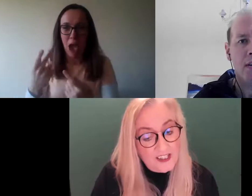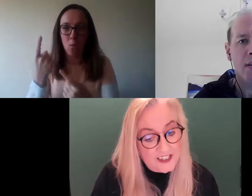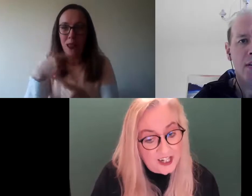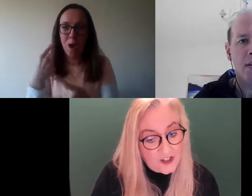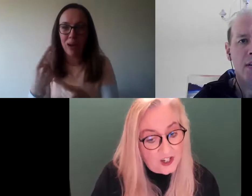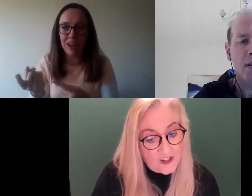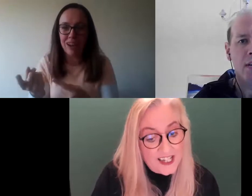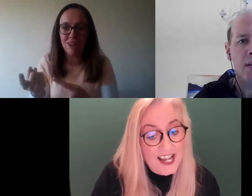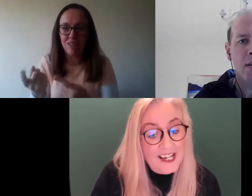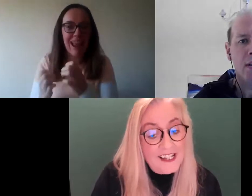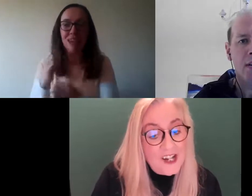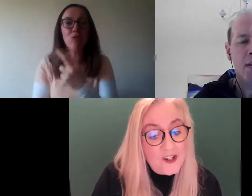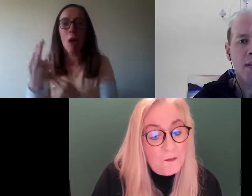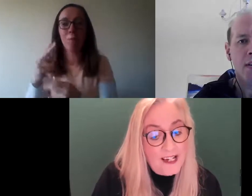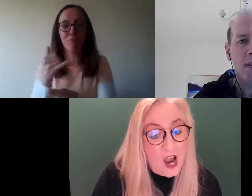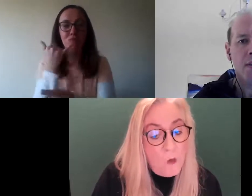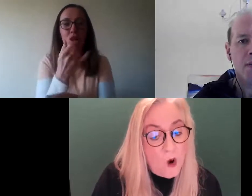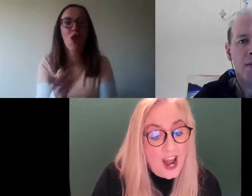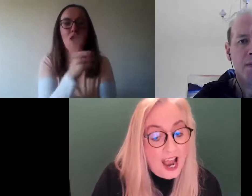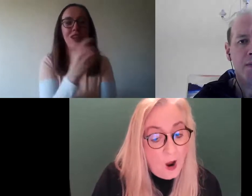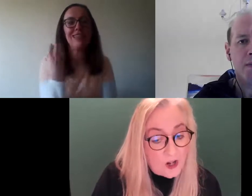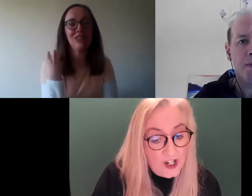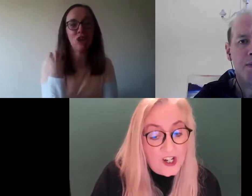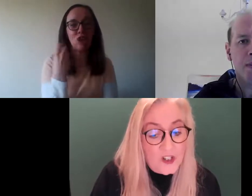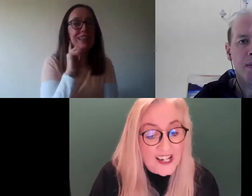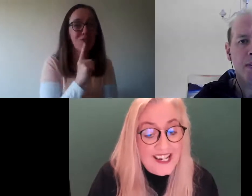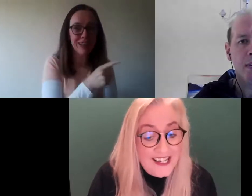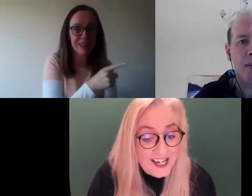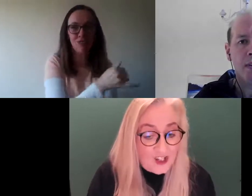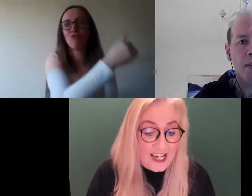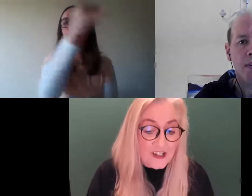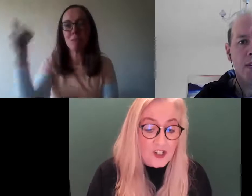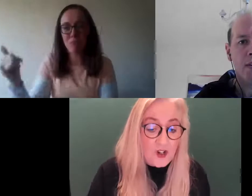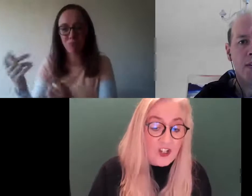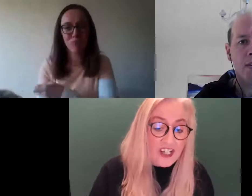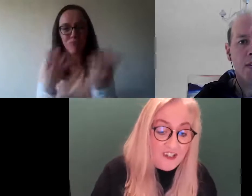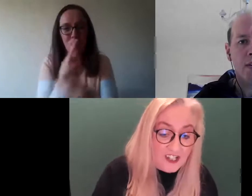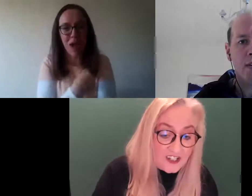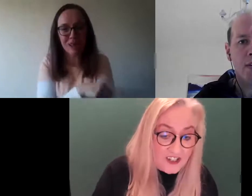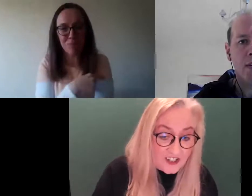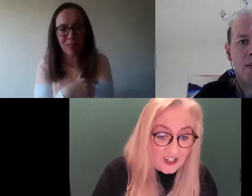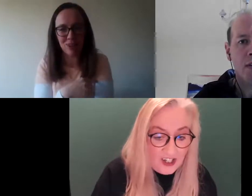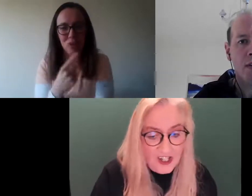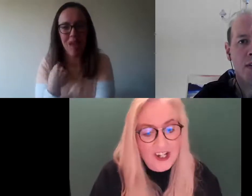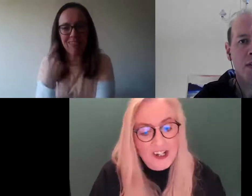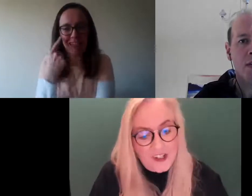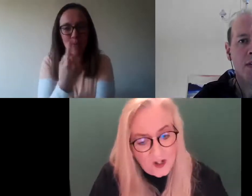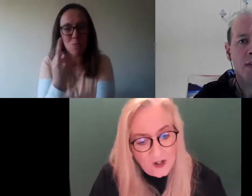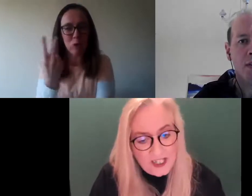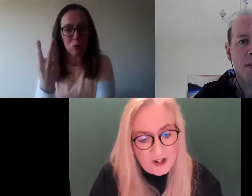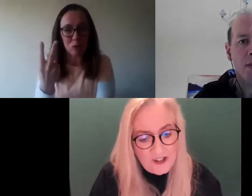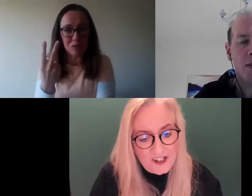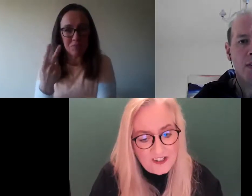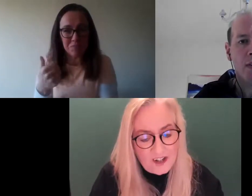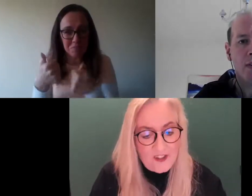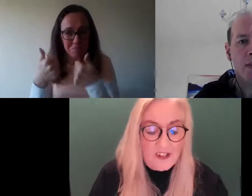she was using the text service and it ended up being a one hour. So in the end, she had to call her hearing sister to